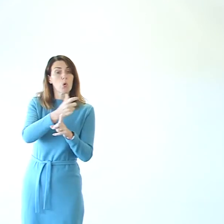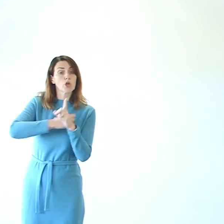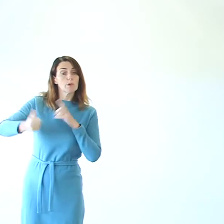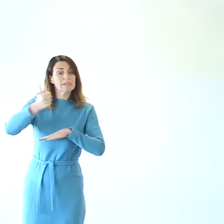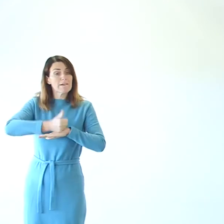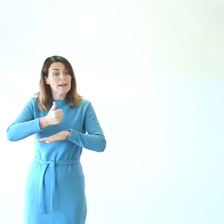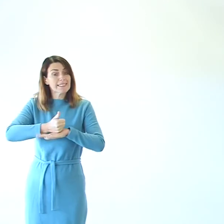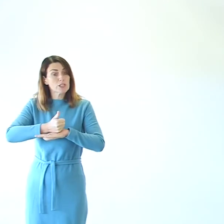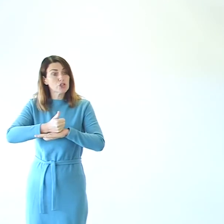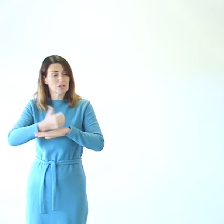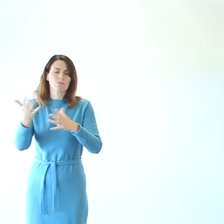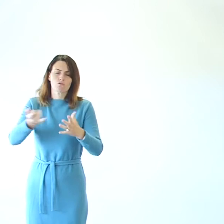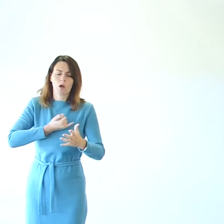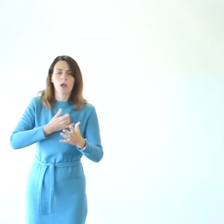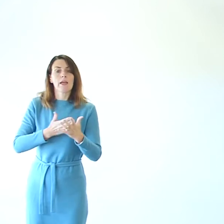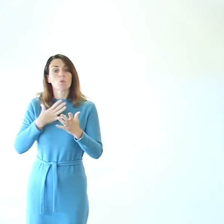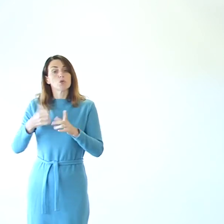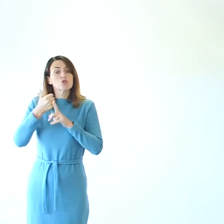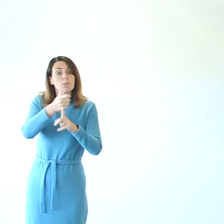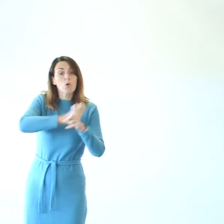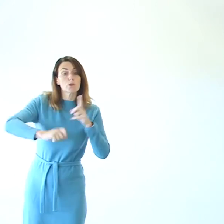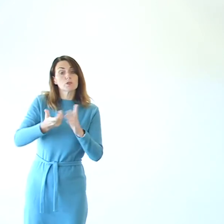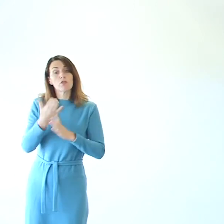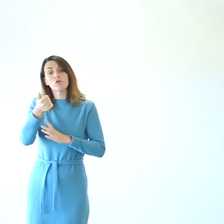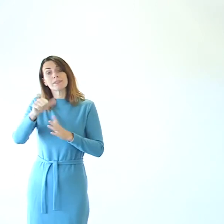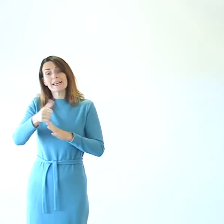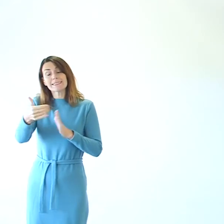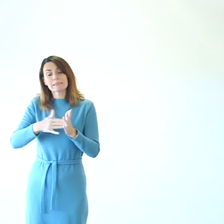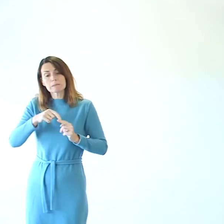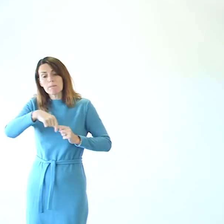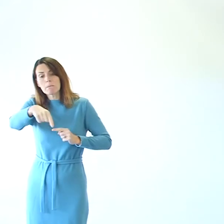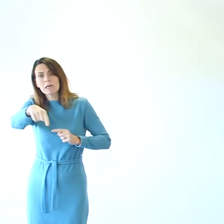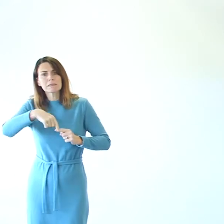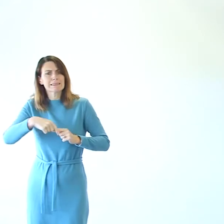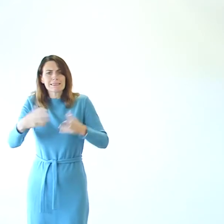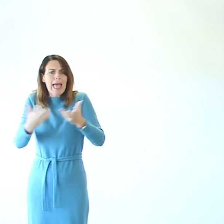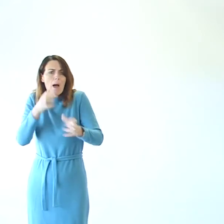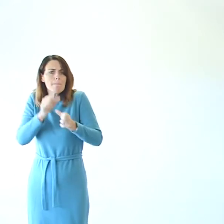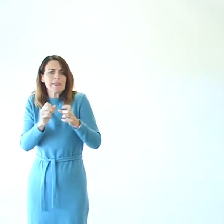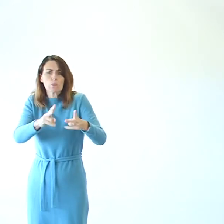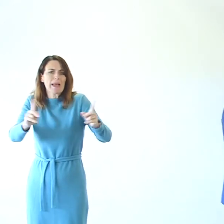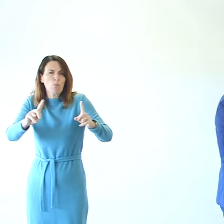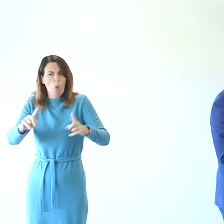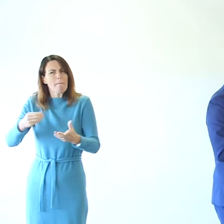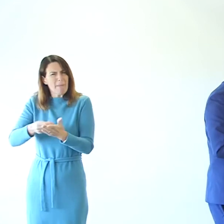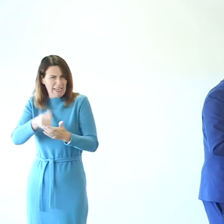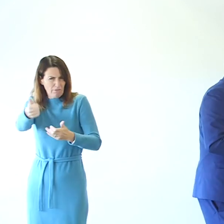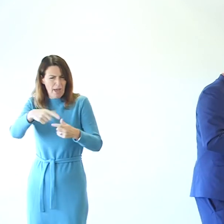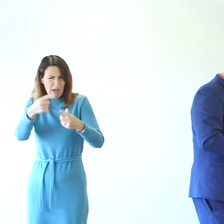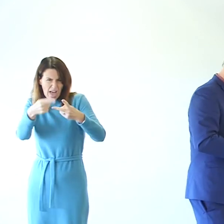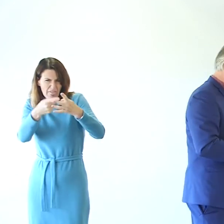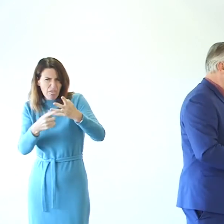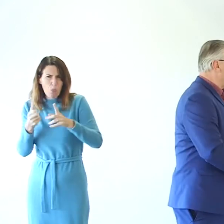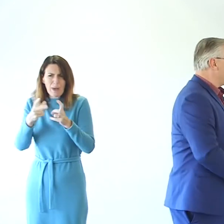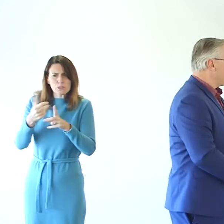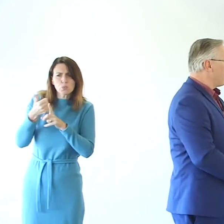in, or our community, sorry, in the next six months, other than donating funds? What do we think? Do you